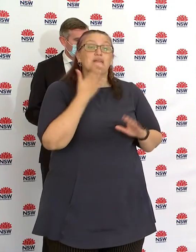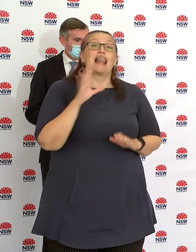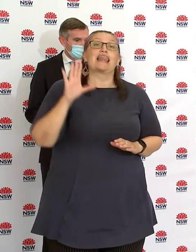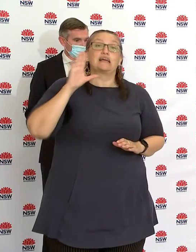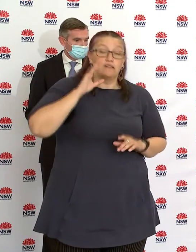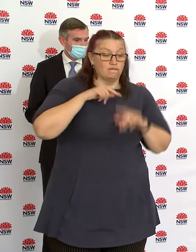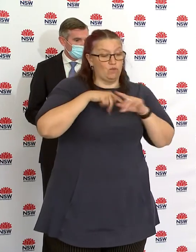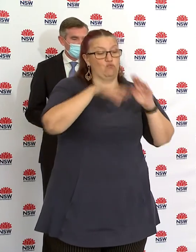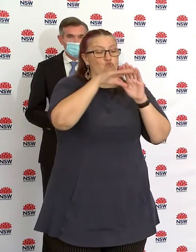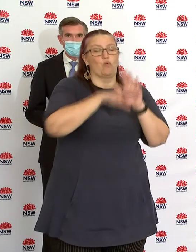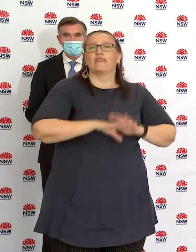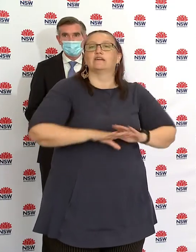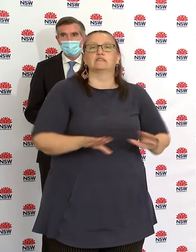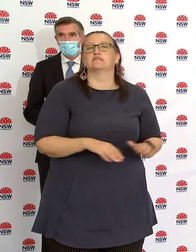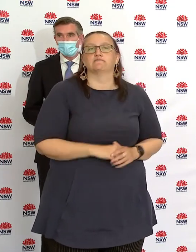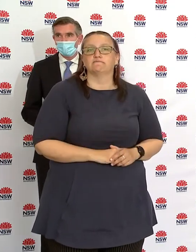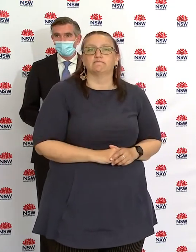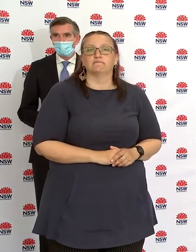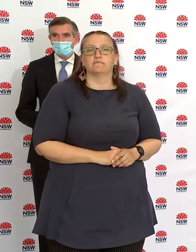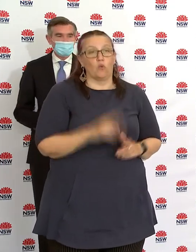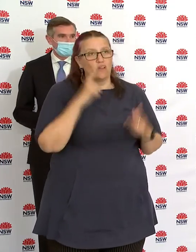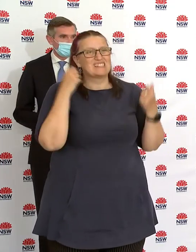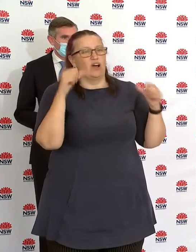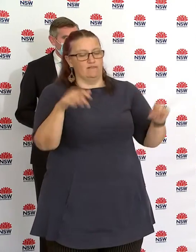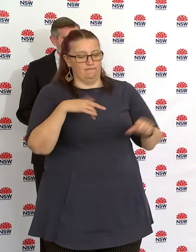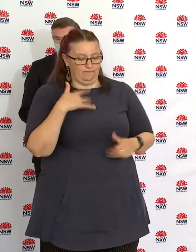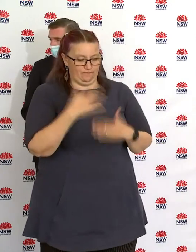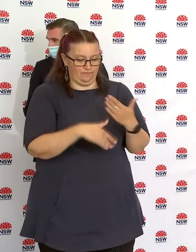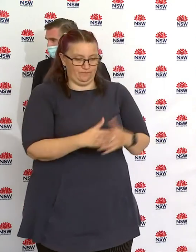comply with what we're asking you to do. And we'll get through this.